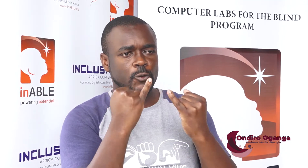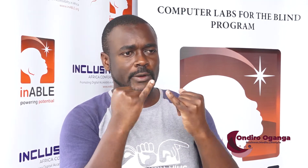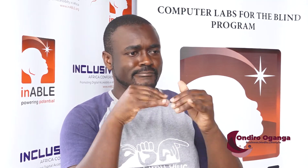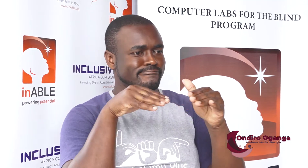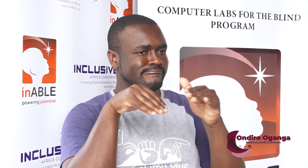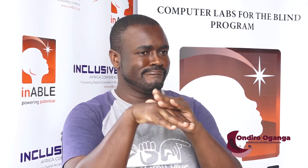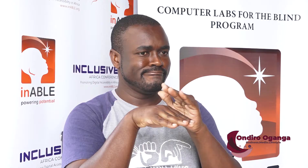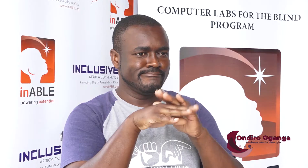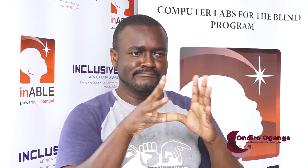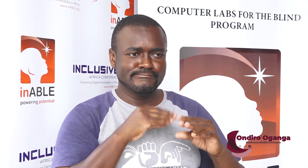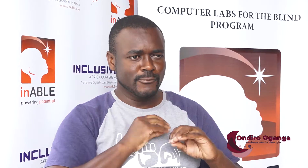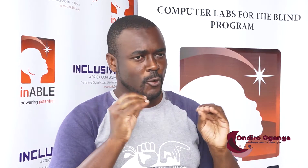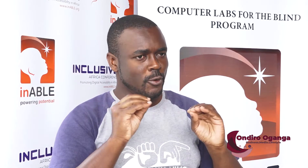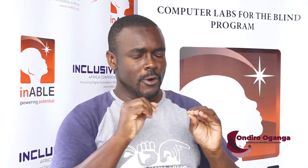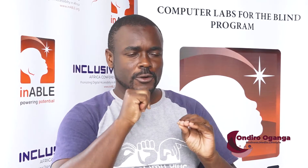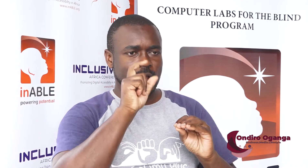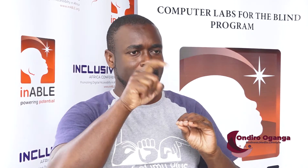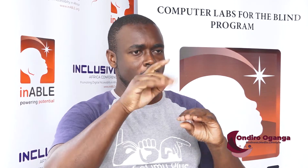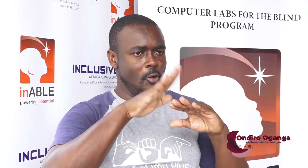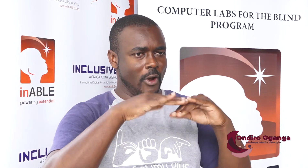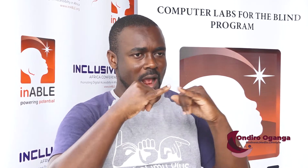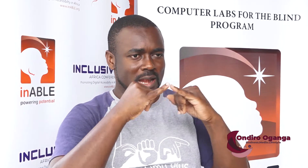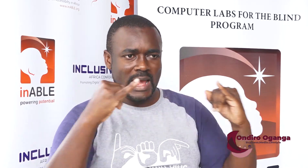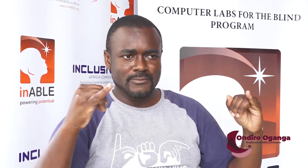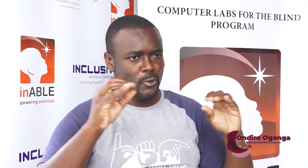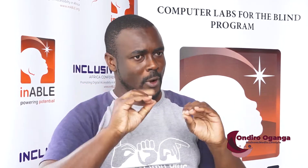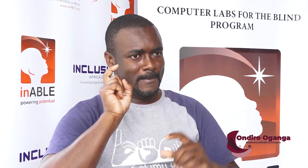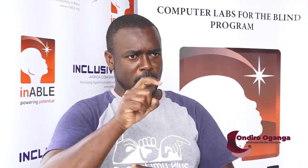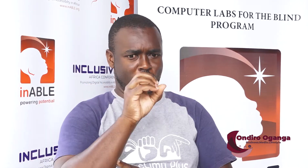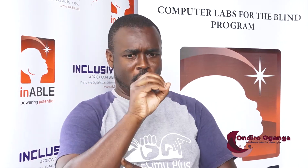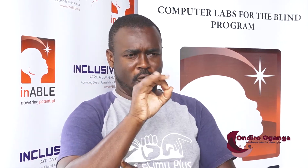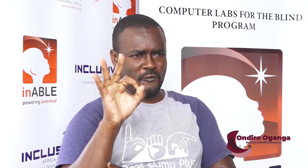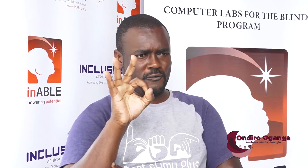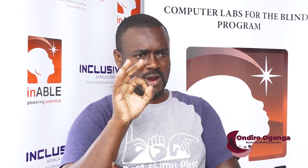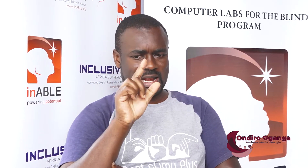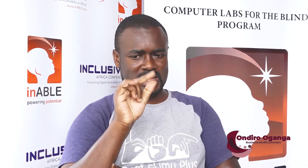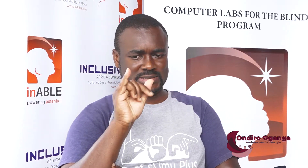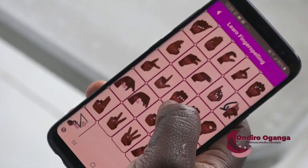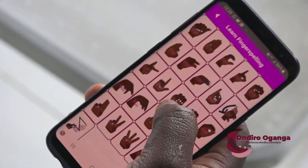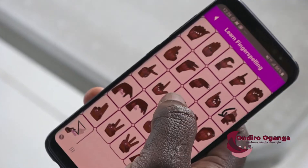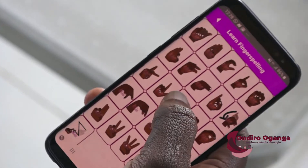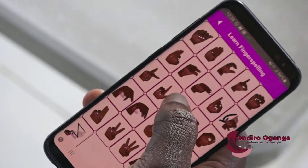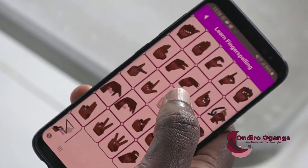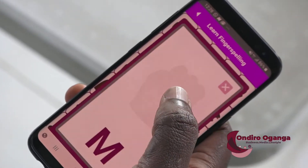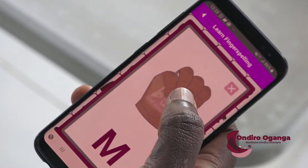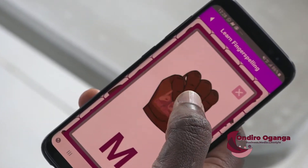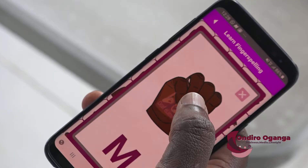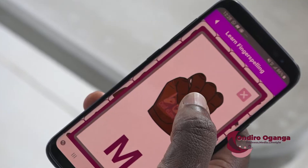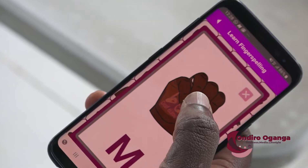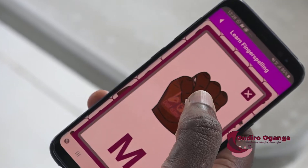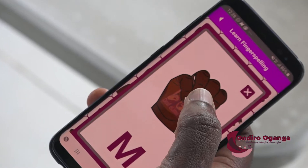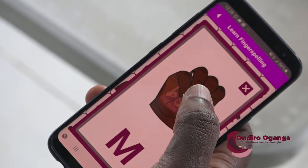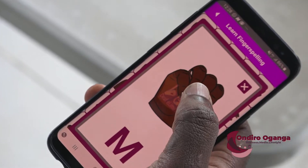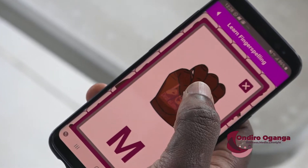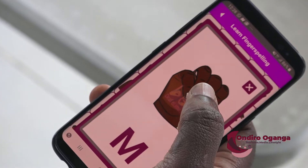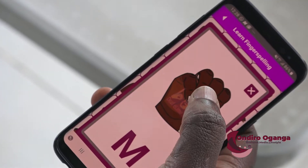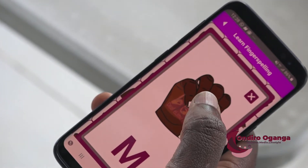to kids. Because we didn't have online material that are accessible for